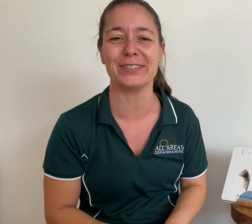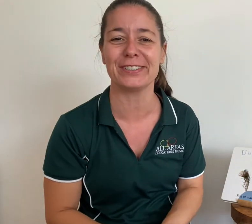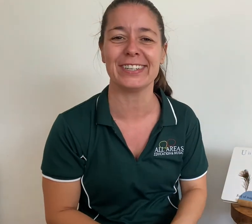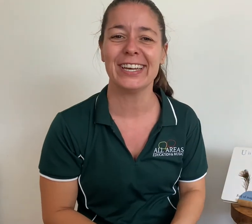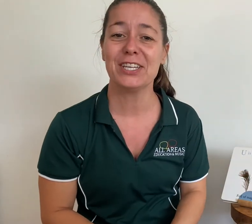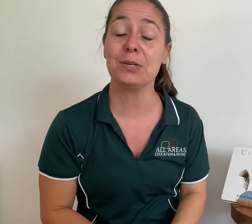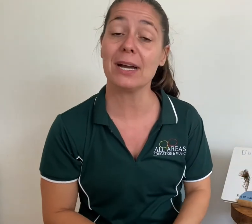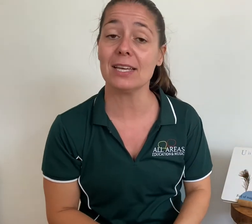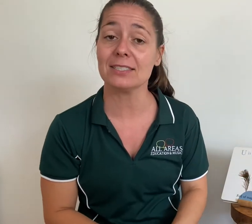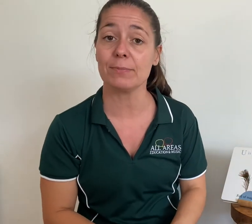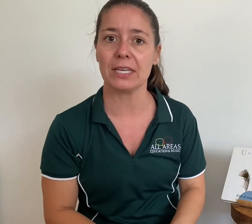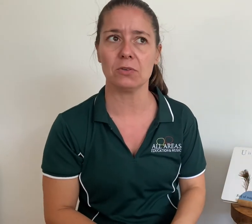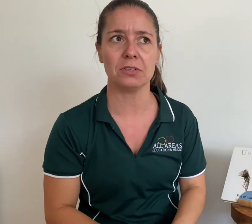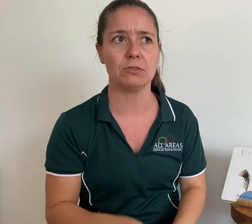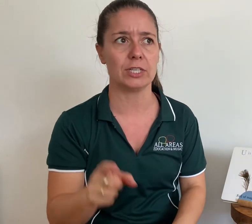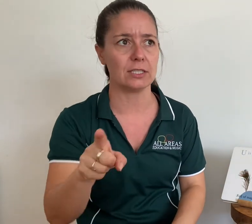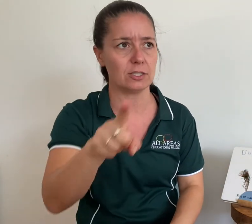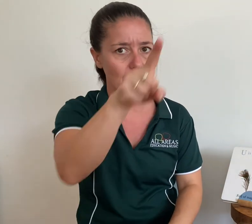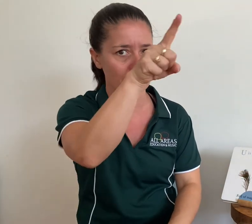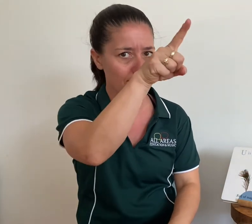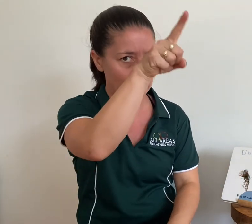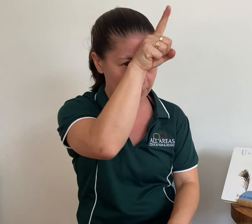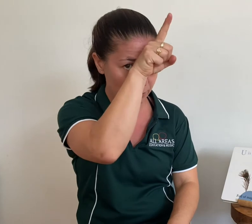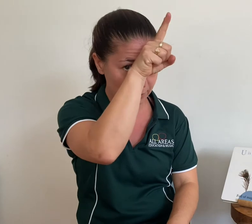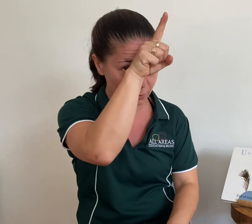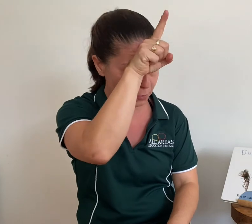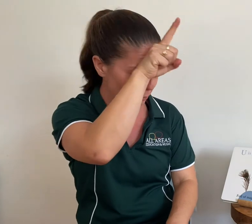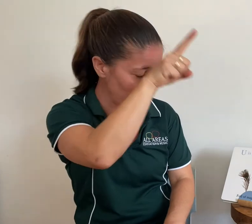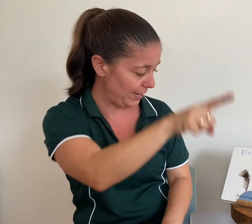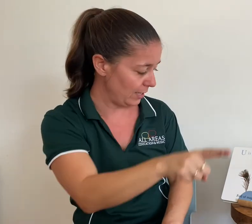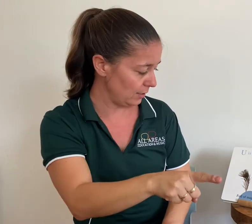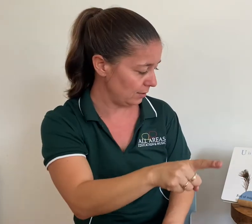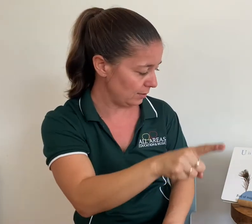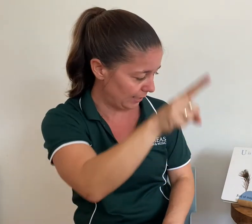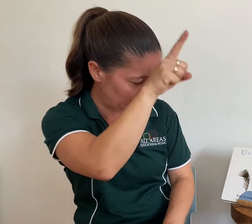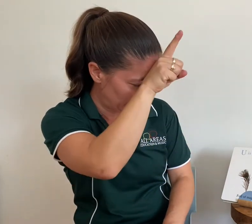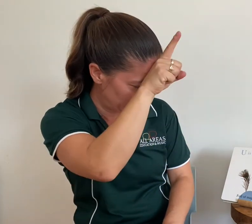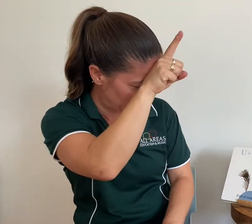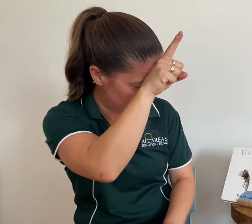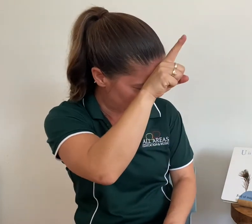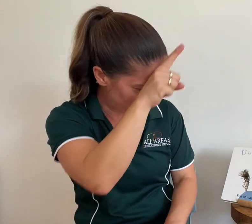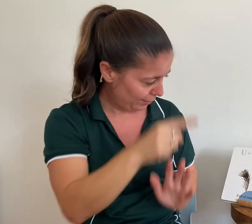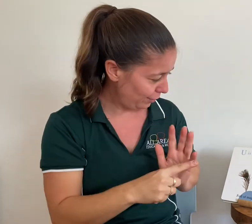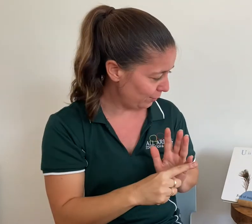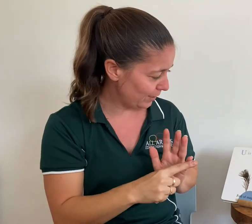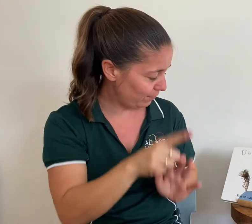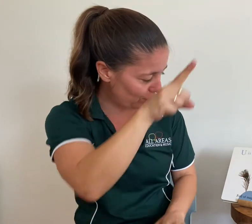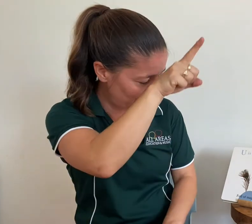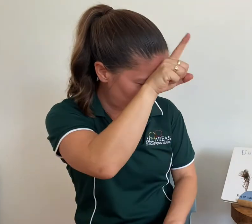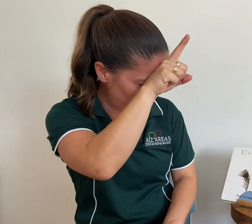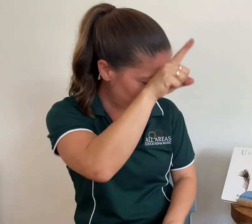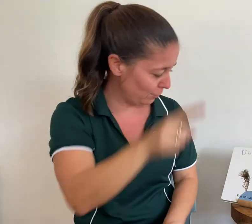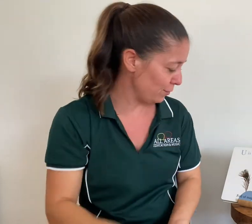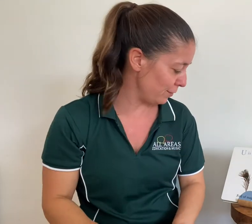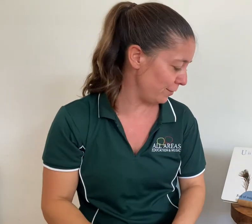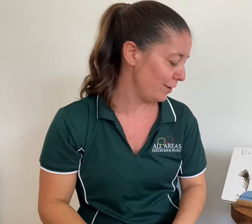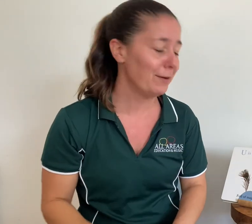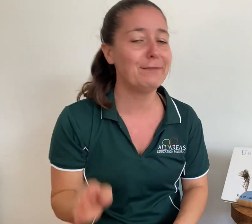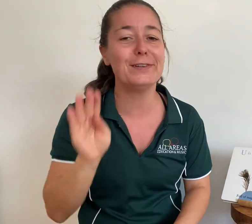You might like to make your own gesture. Maybe put a little horn on your head. Like a gesture. U is for unicorn. Full